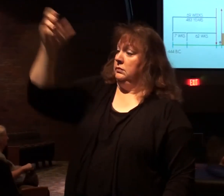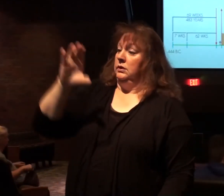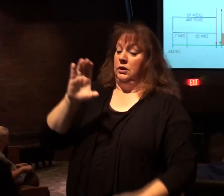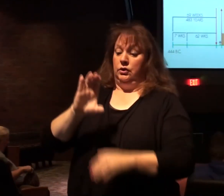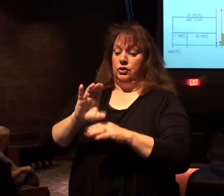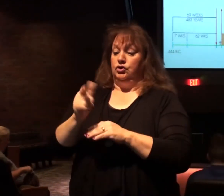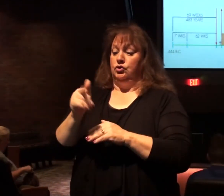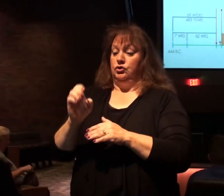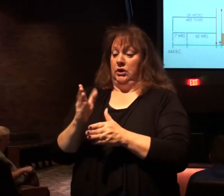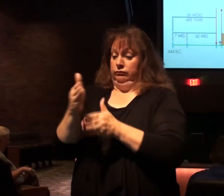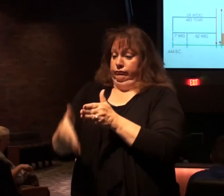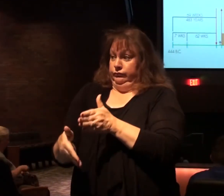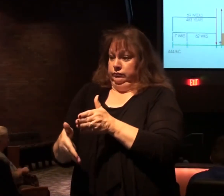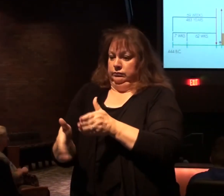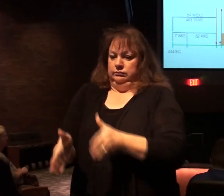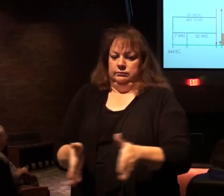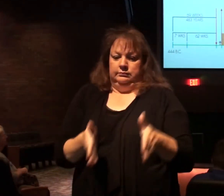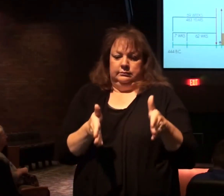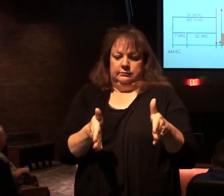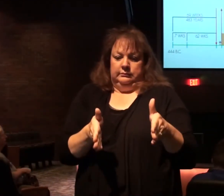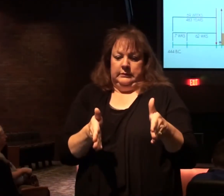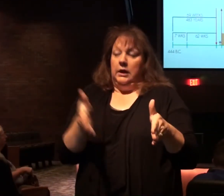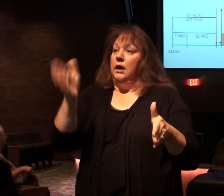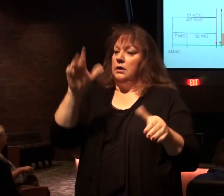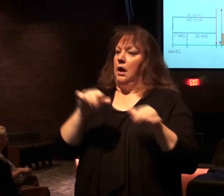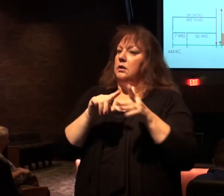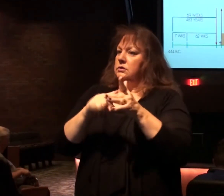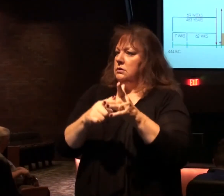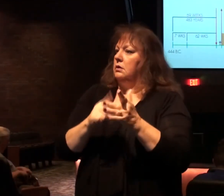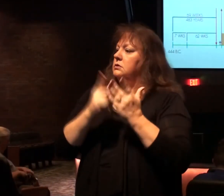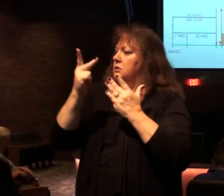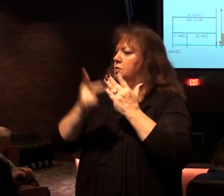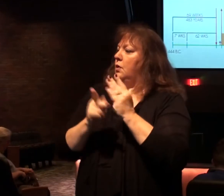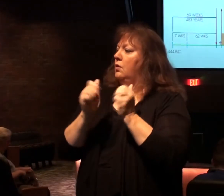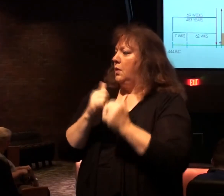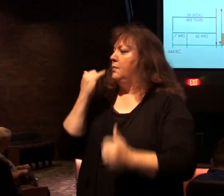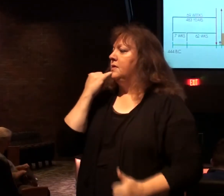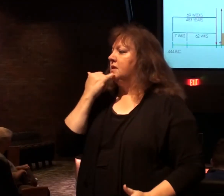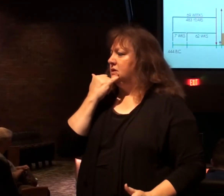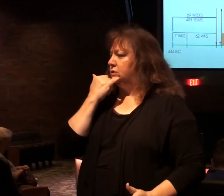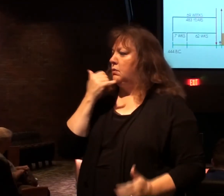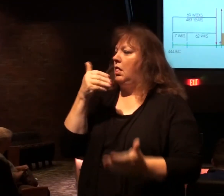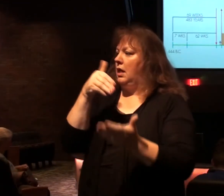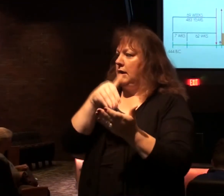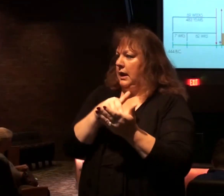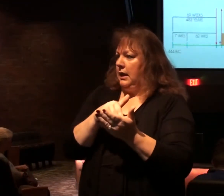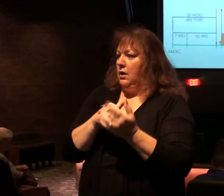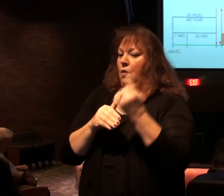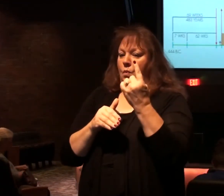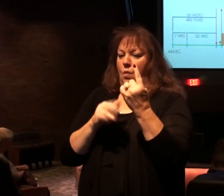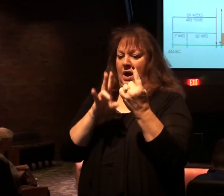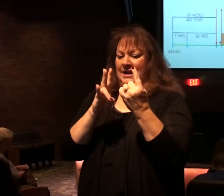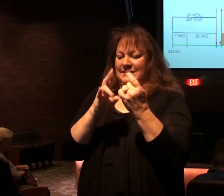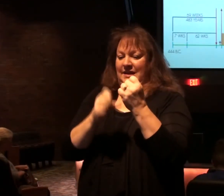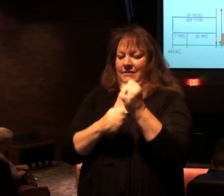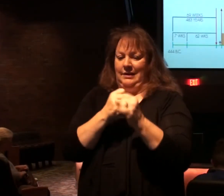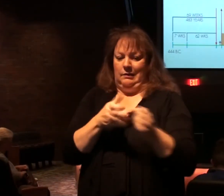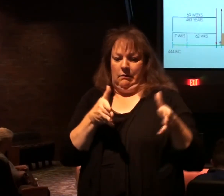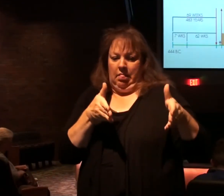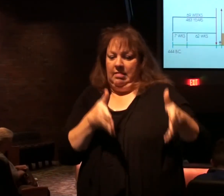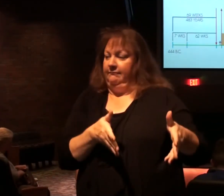And God will resume His program with the nation Israel. There's one seven-year period left.